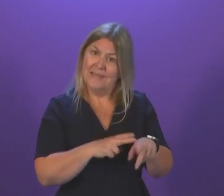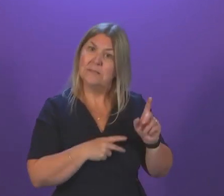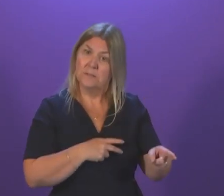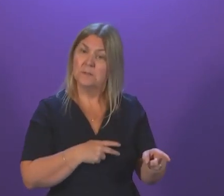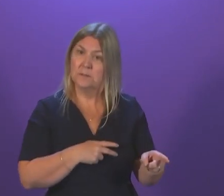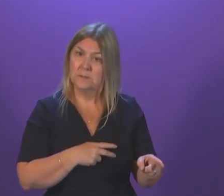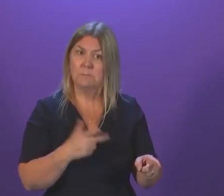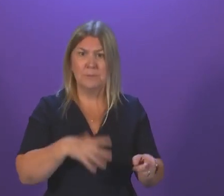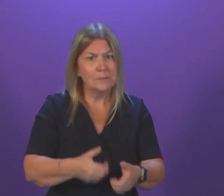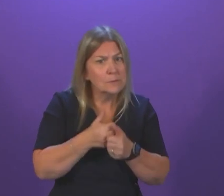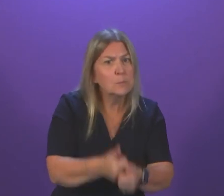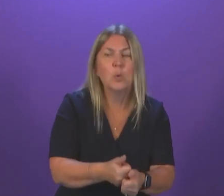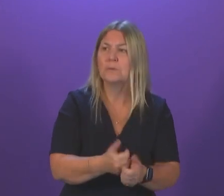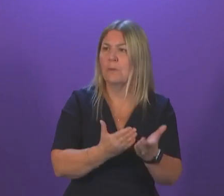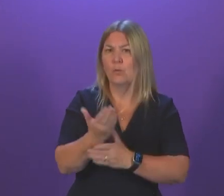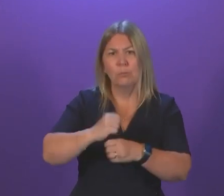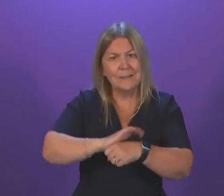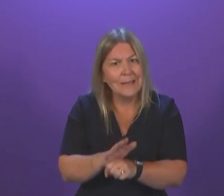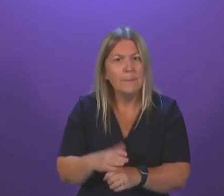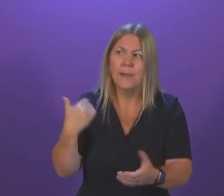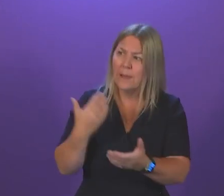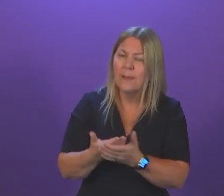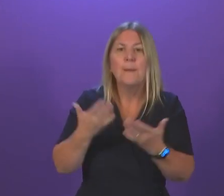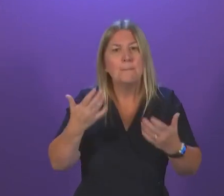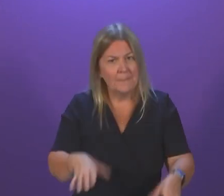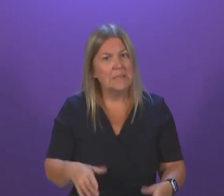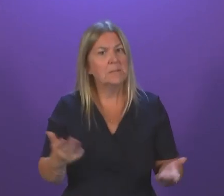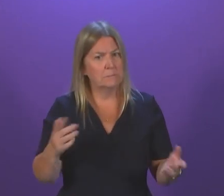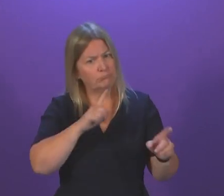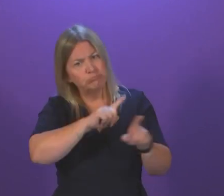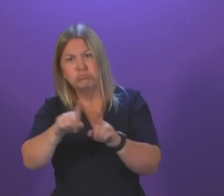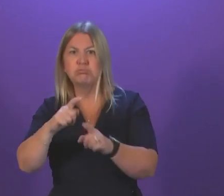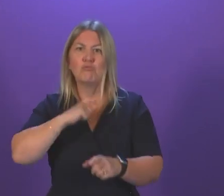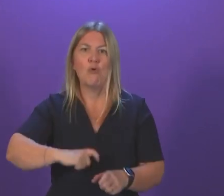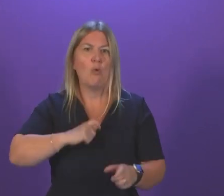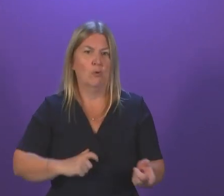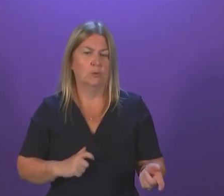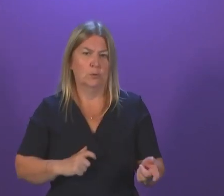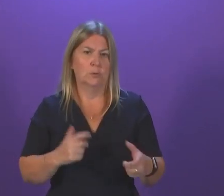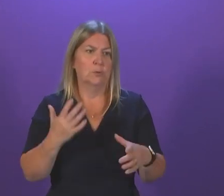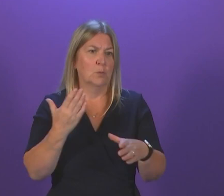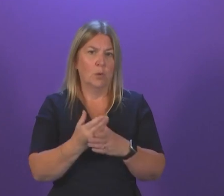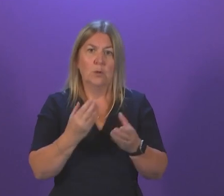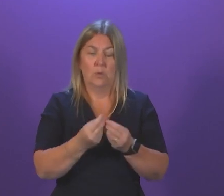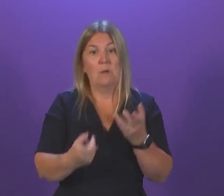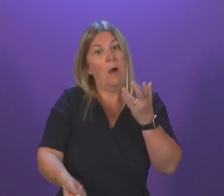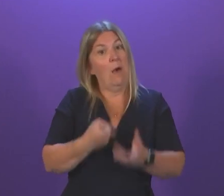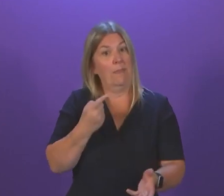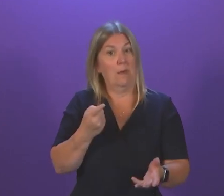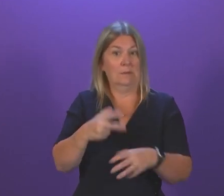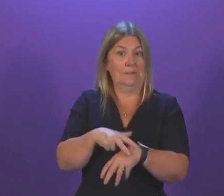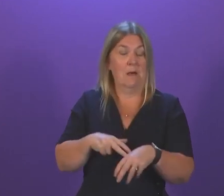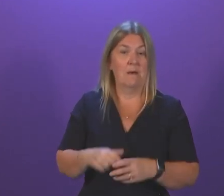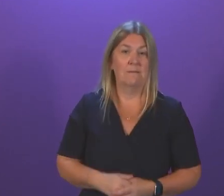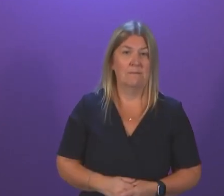in people's homes, in accident and emergency in hospital and on our streets, working alongside other dedicated public service teams. as